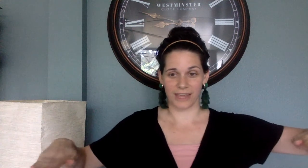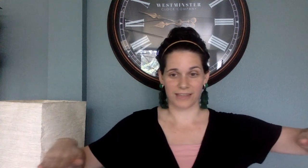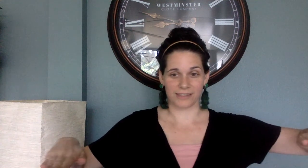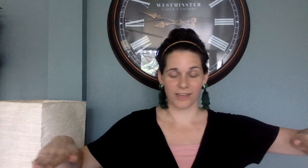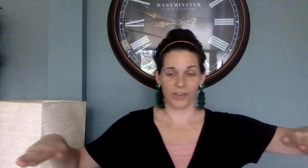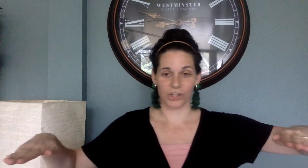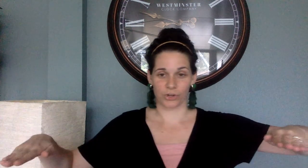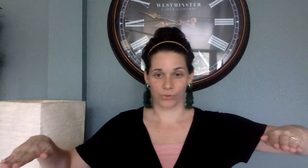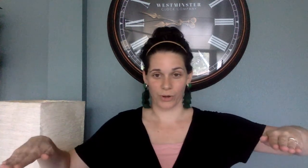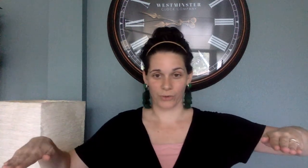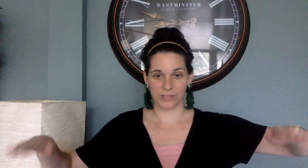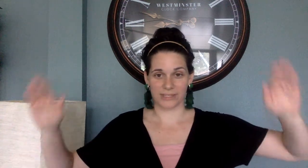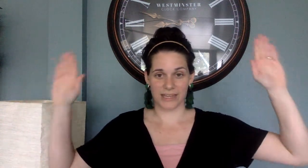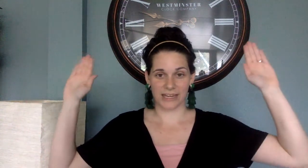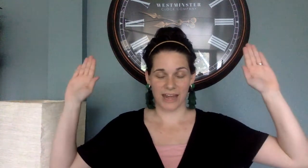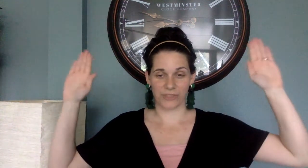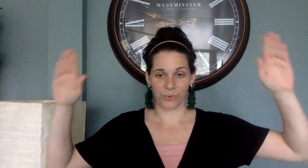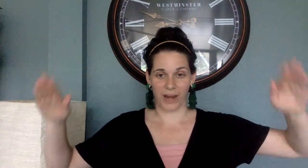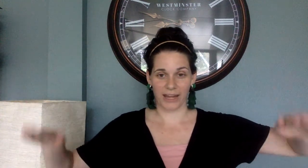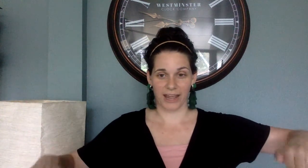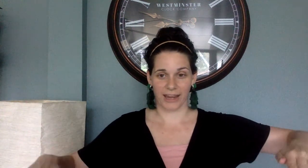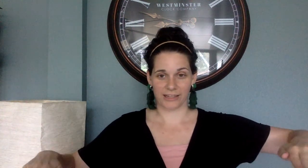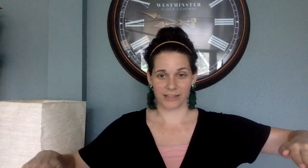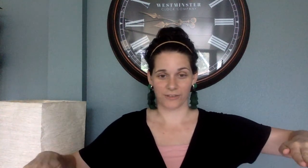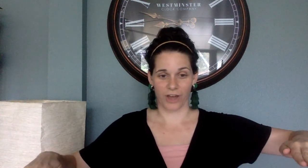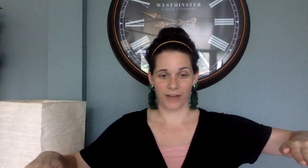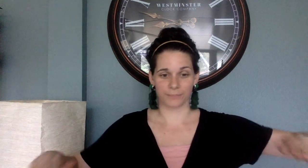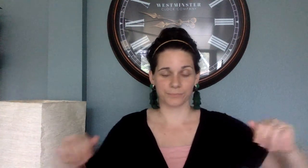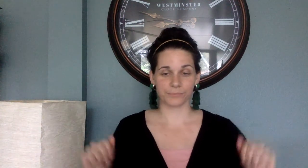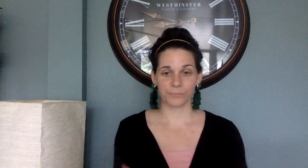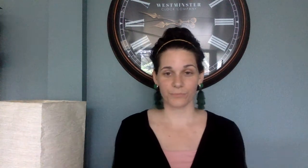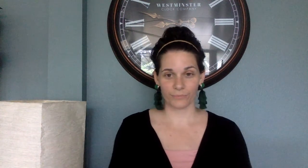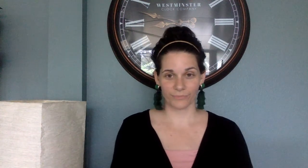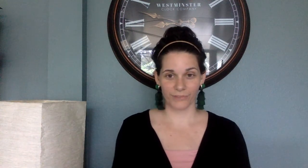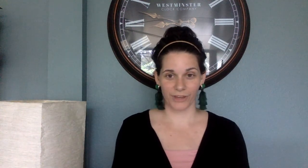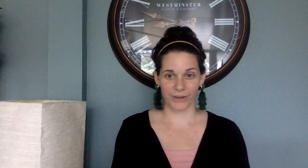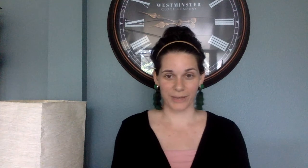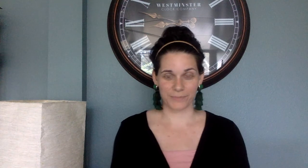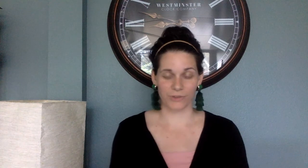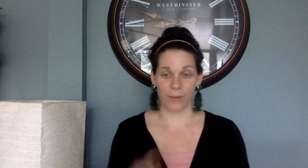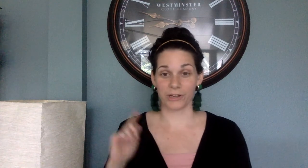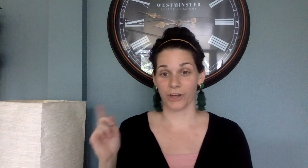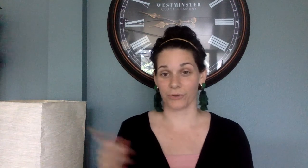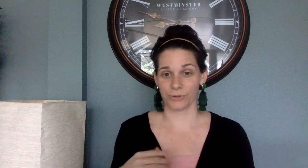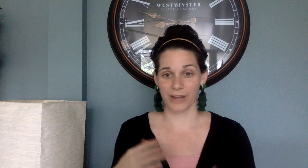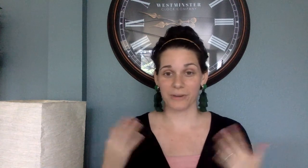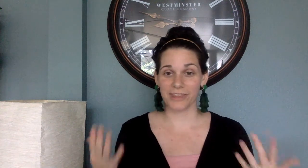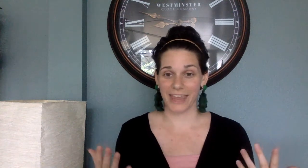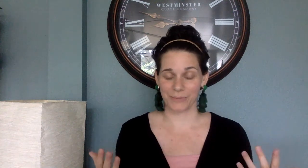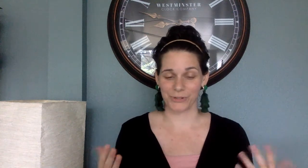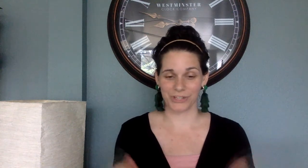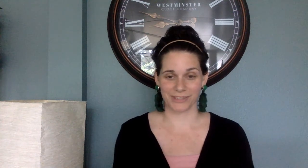as your throne, seated at the right hand of God. Okay, so I'm going to go through now with the hand motions.